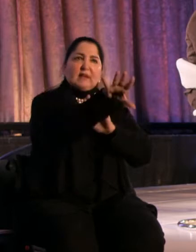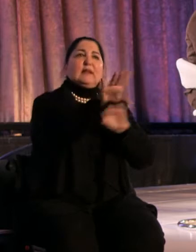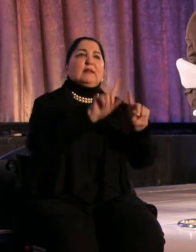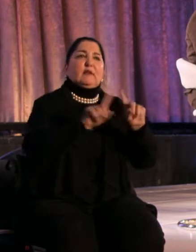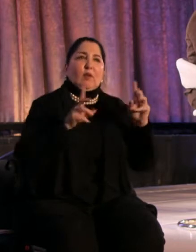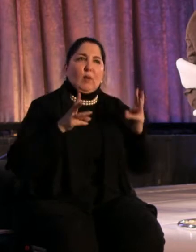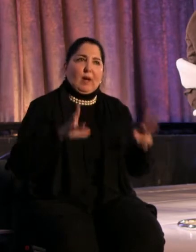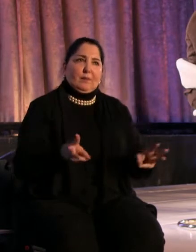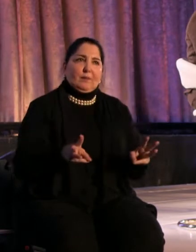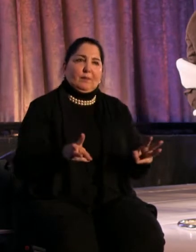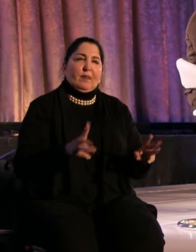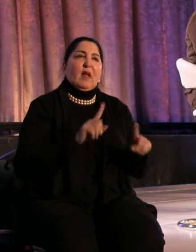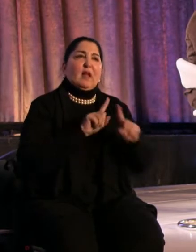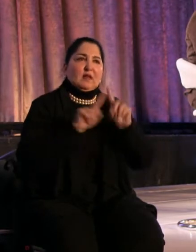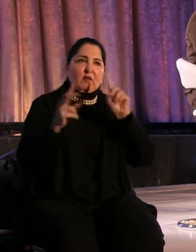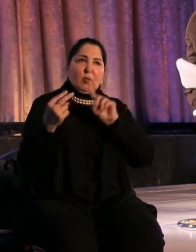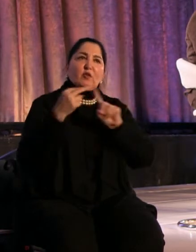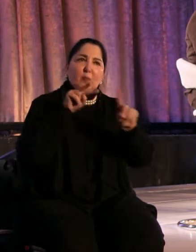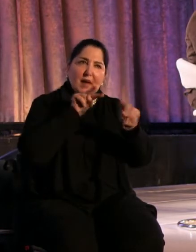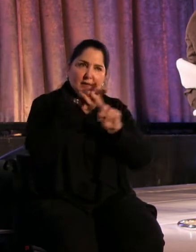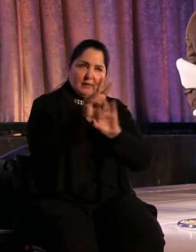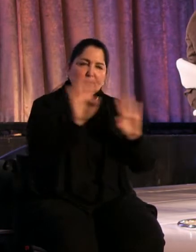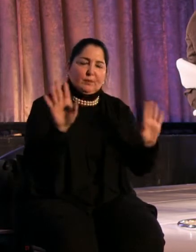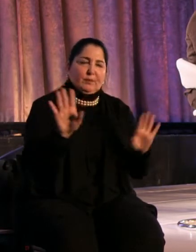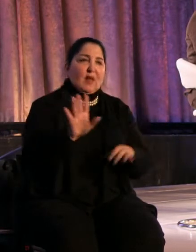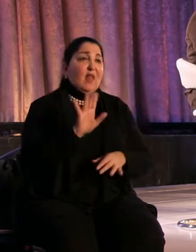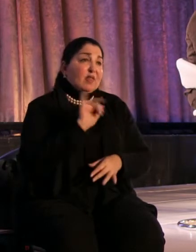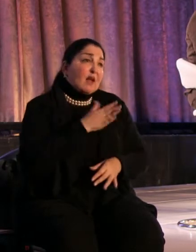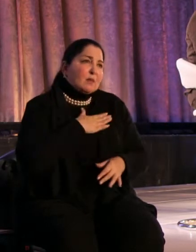That's specific to my world right now.